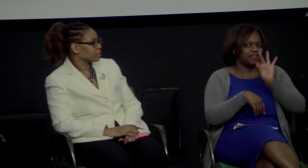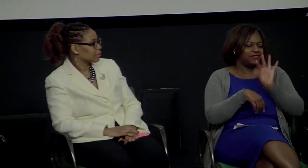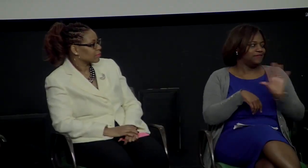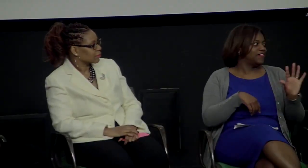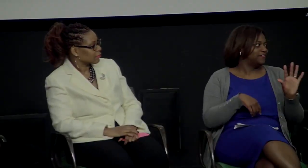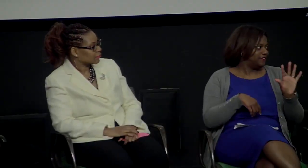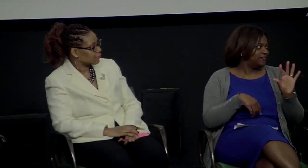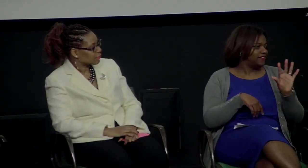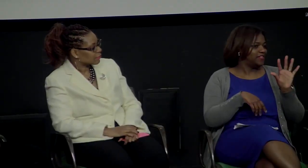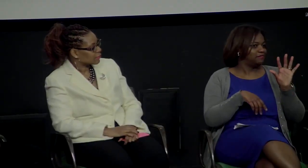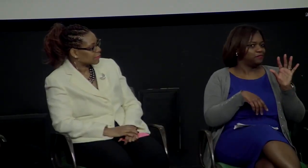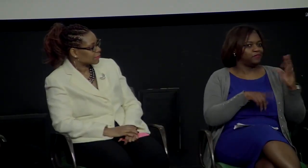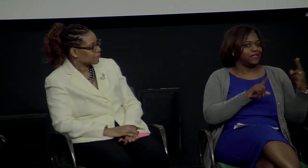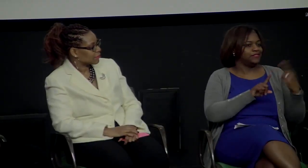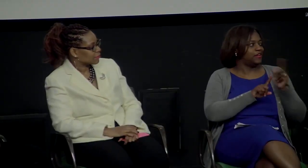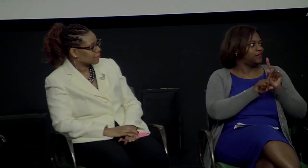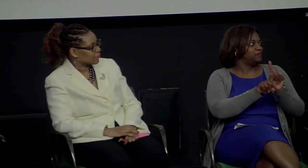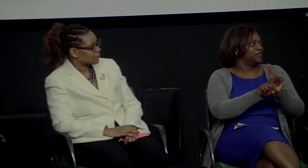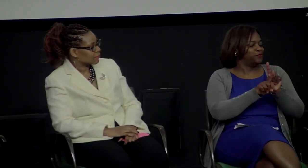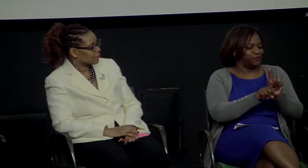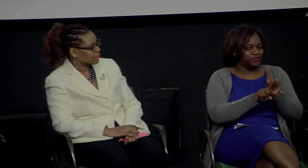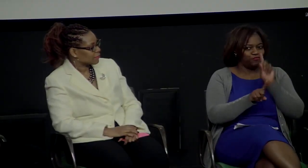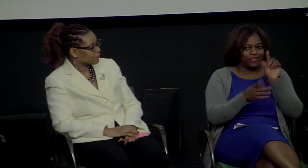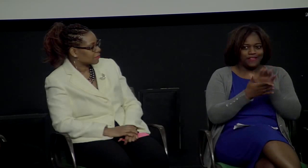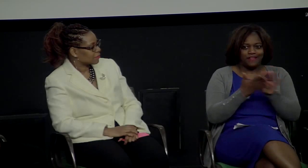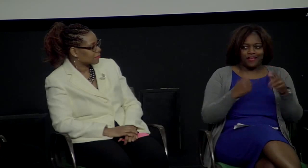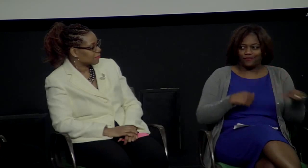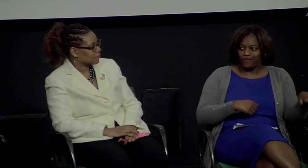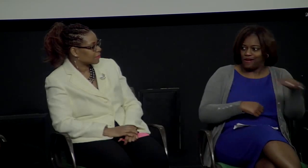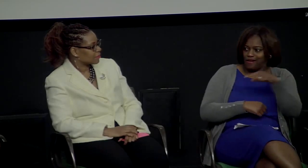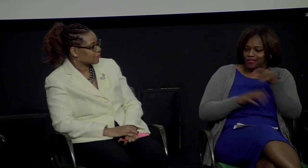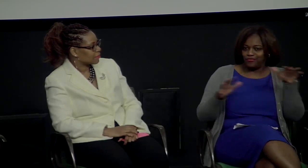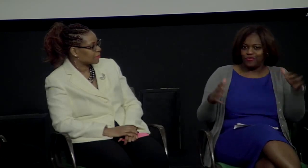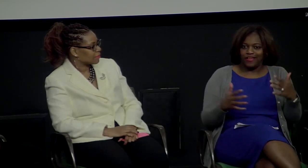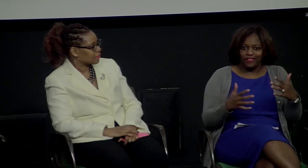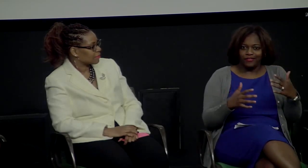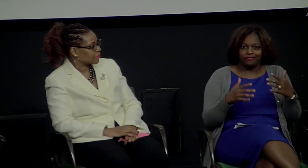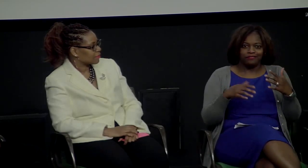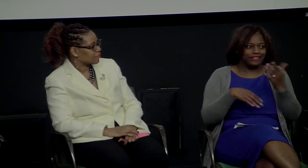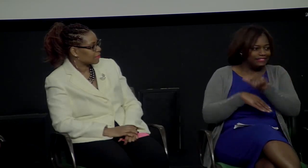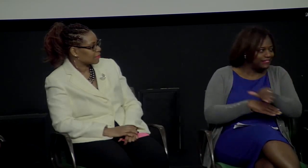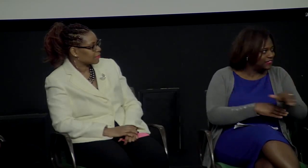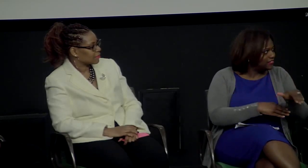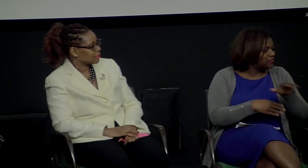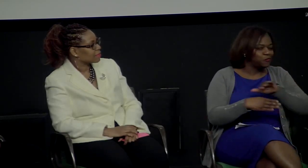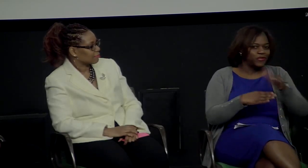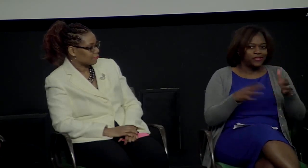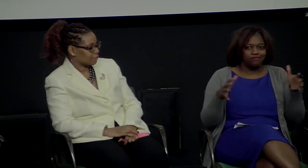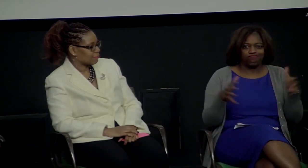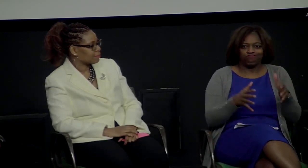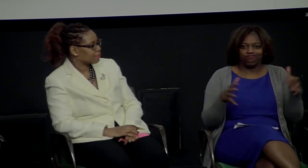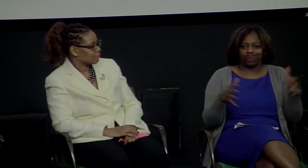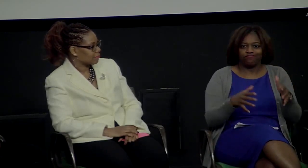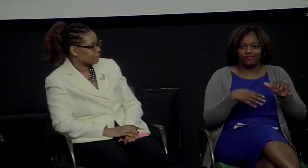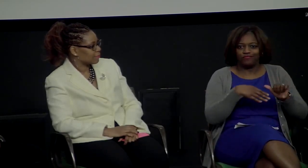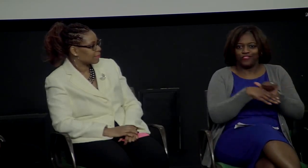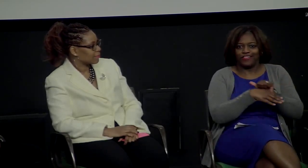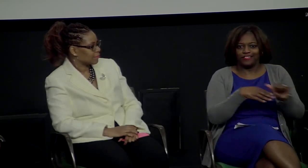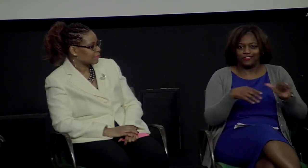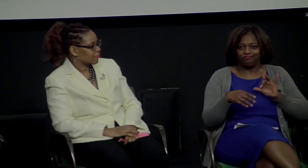That's right. And you just mentioned that we work 9 to 5 and we had a mentor assigned to us, which is really nice. But the fact that we could get together at other times,